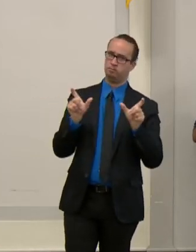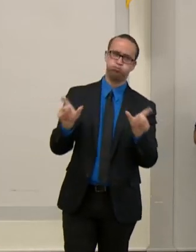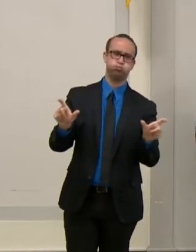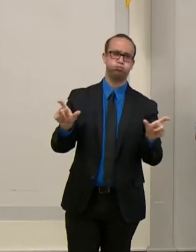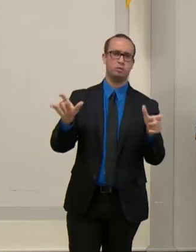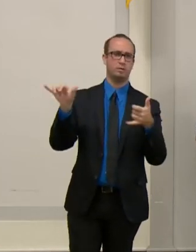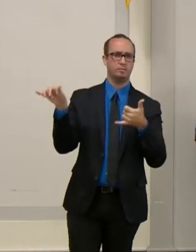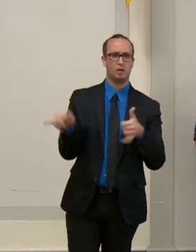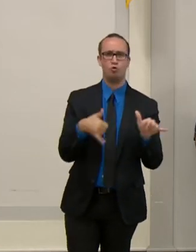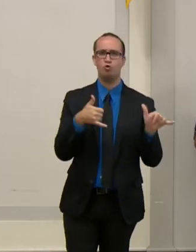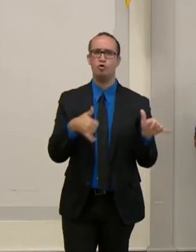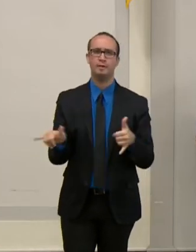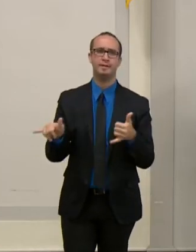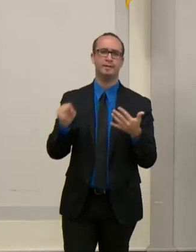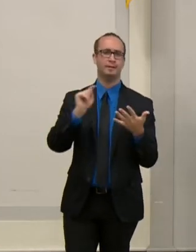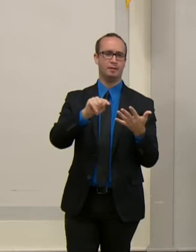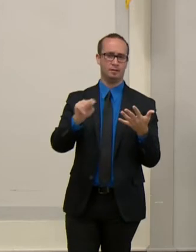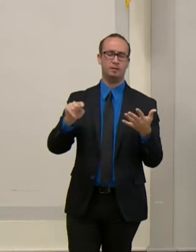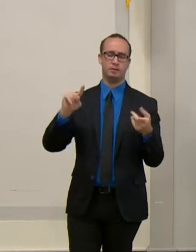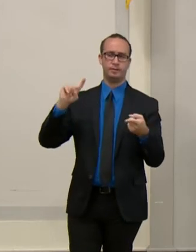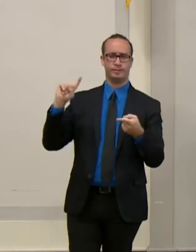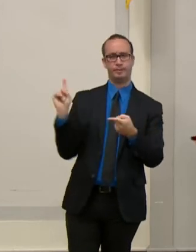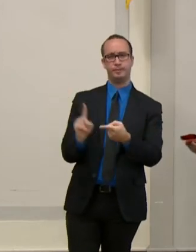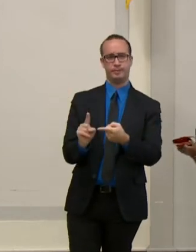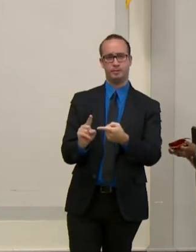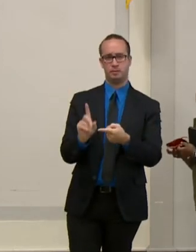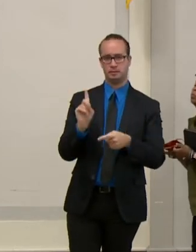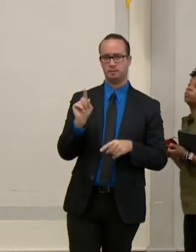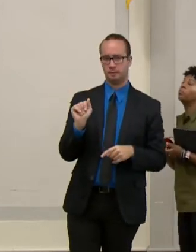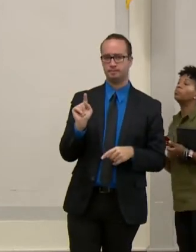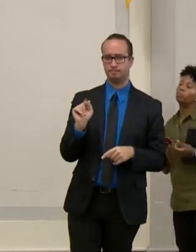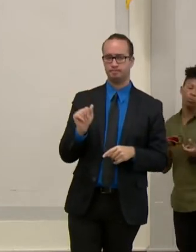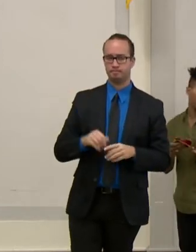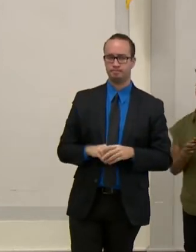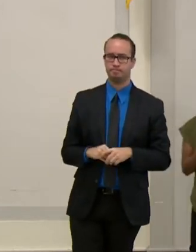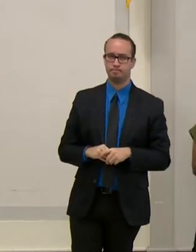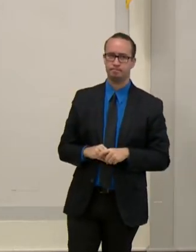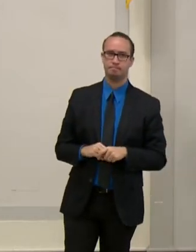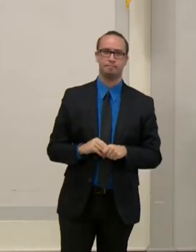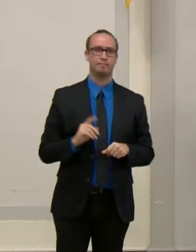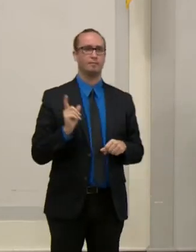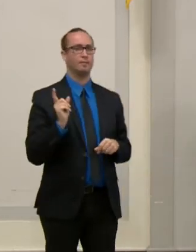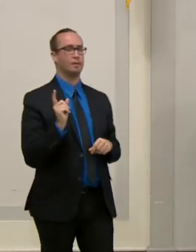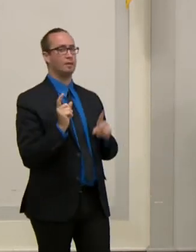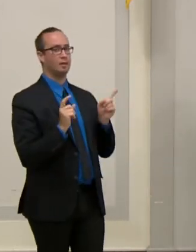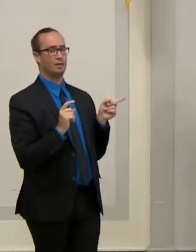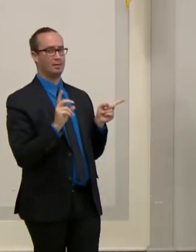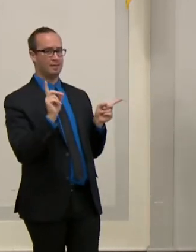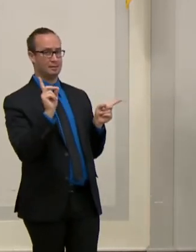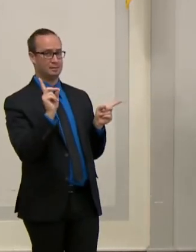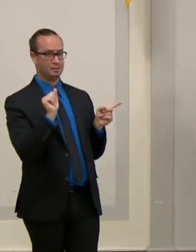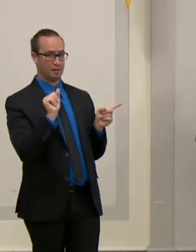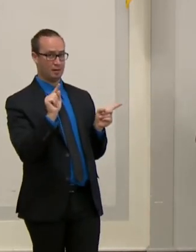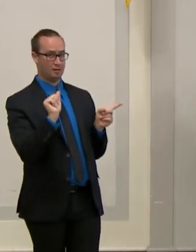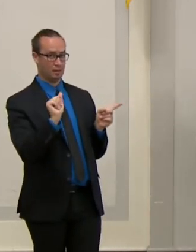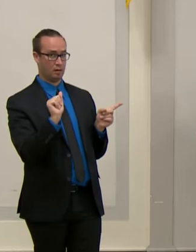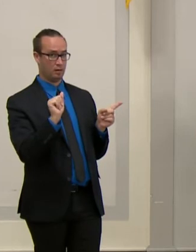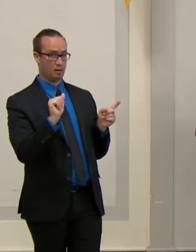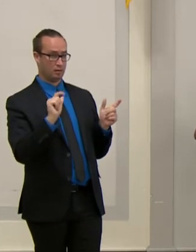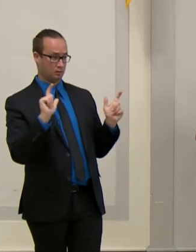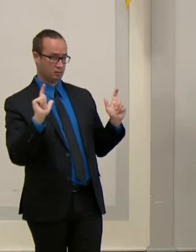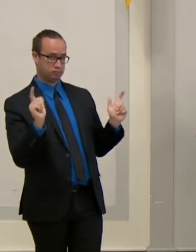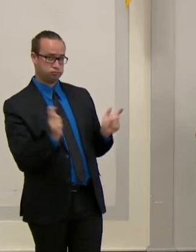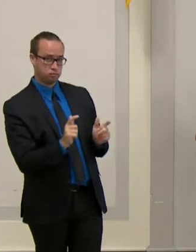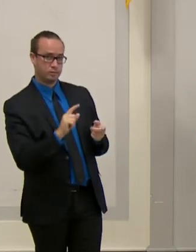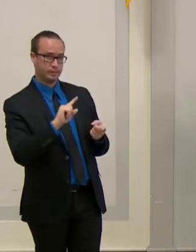a nidus as well. Does the contact tracing data break down whether it's large gatherings or restaurants where people are